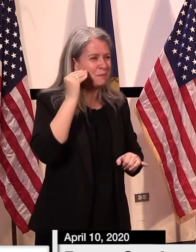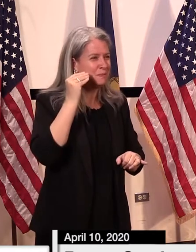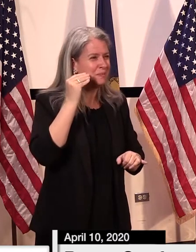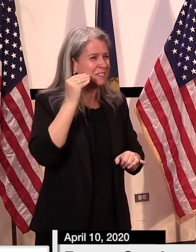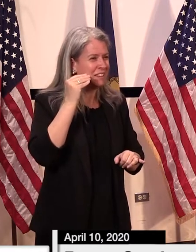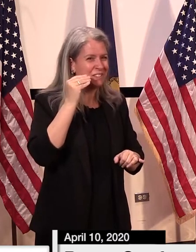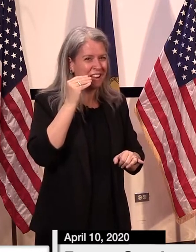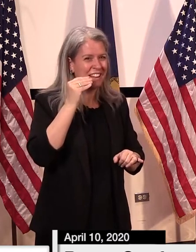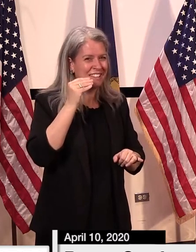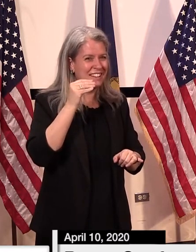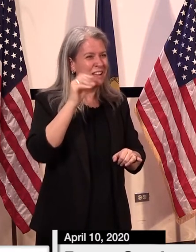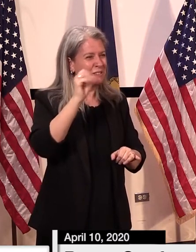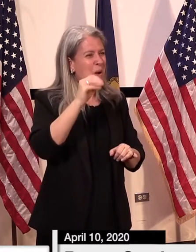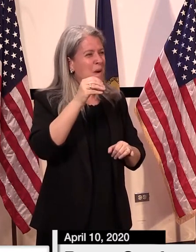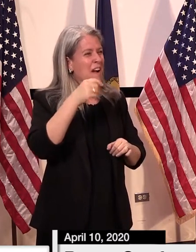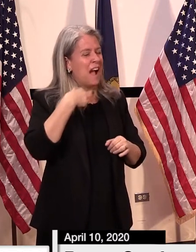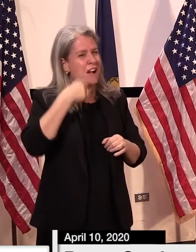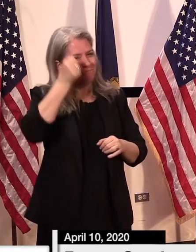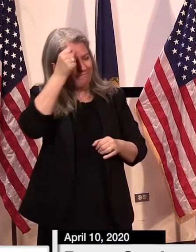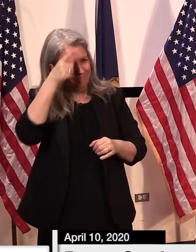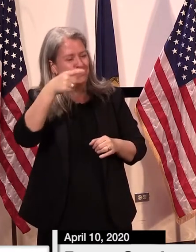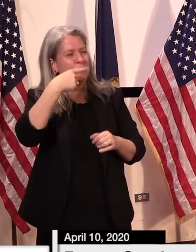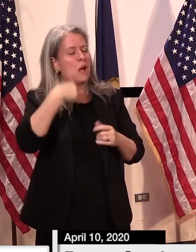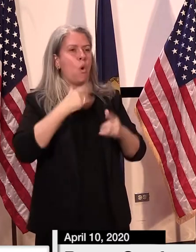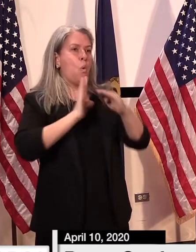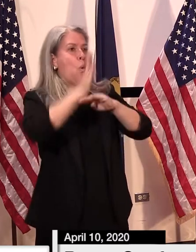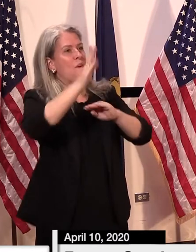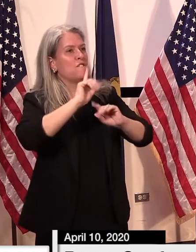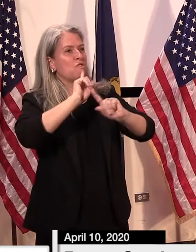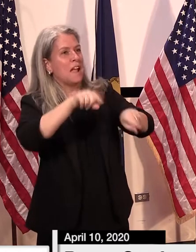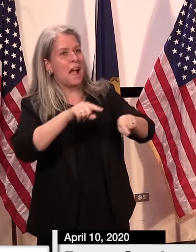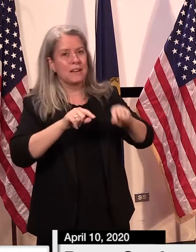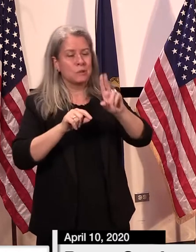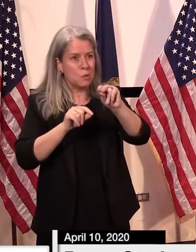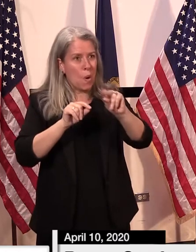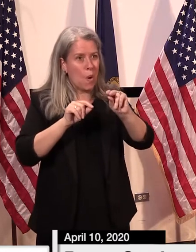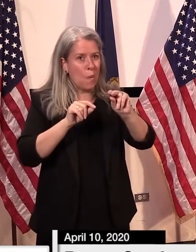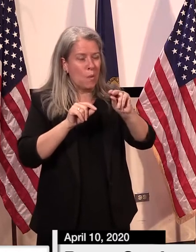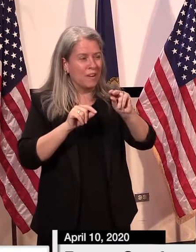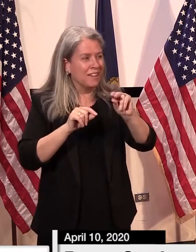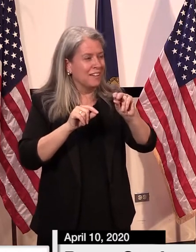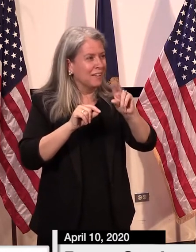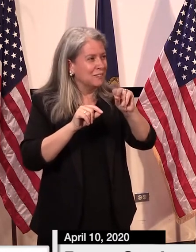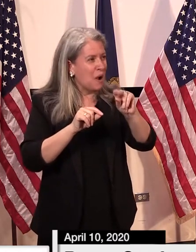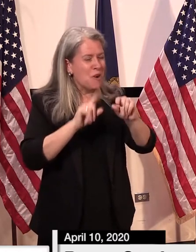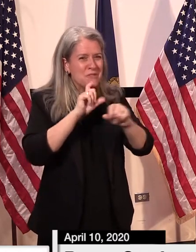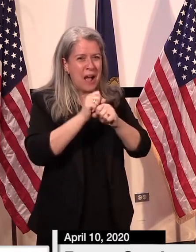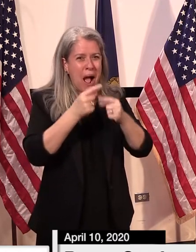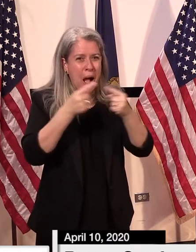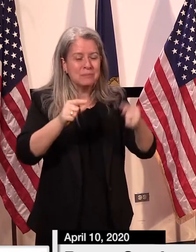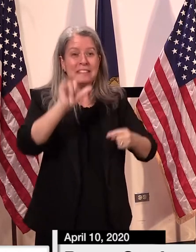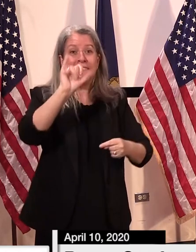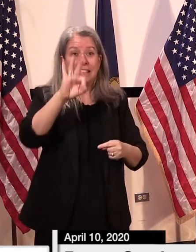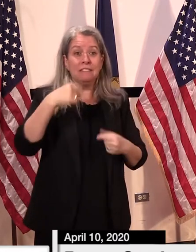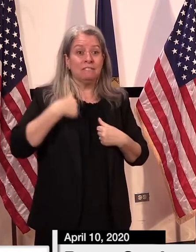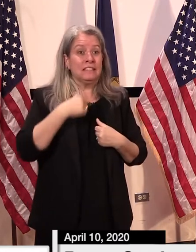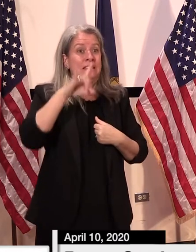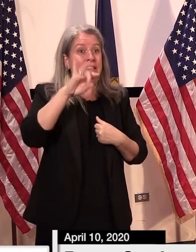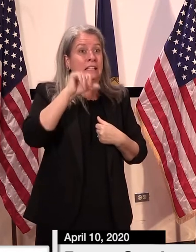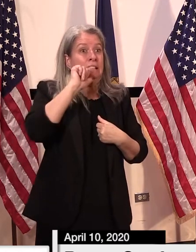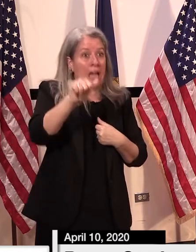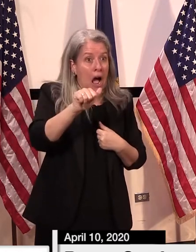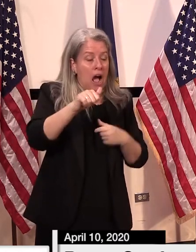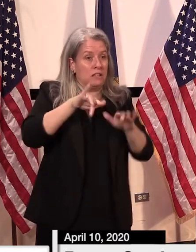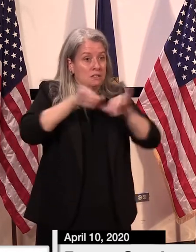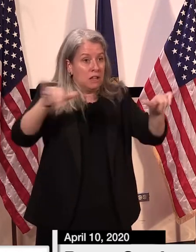overreacted. And I'll take the blame and the burden of that over the alternative path